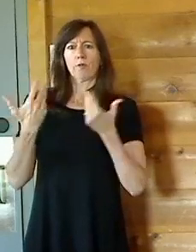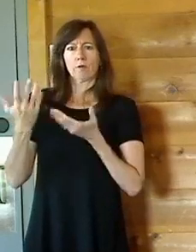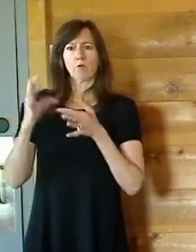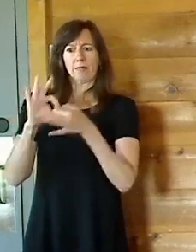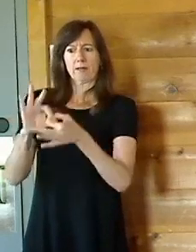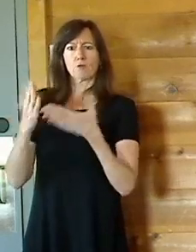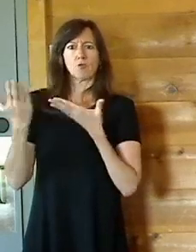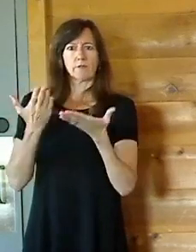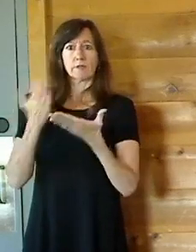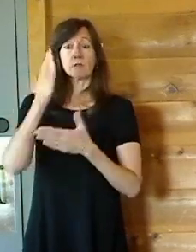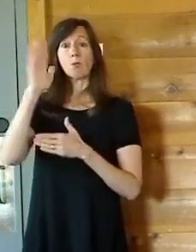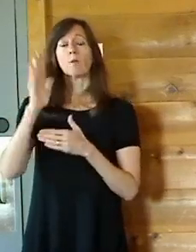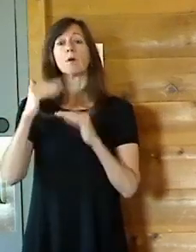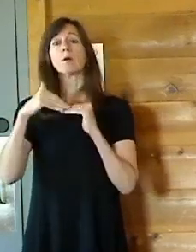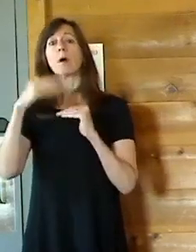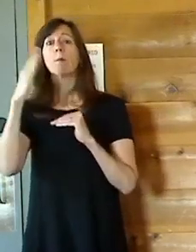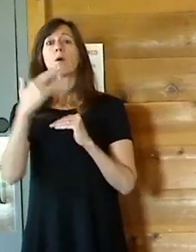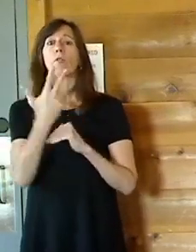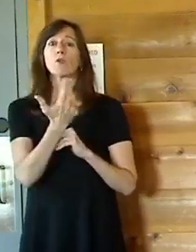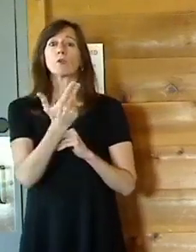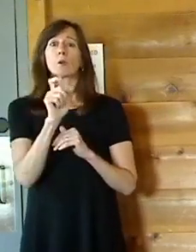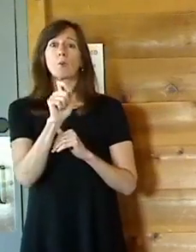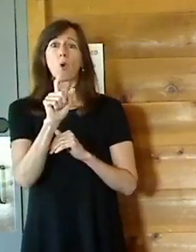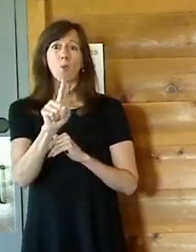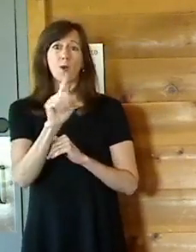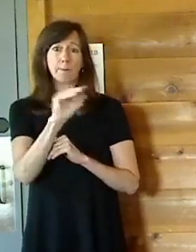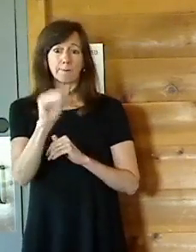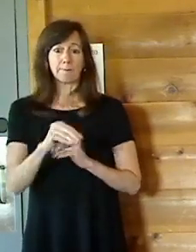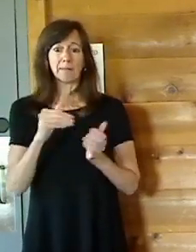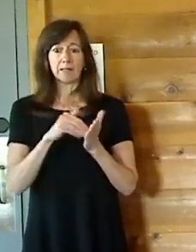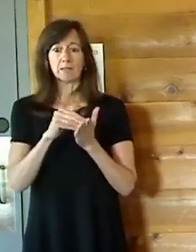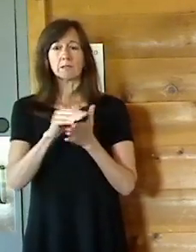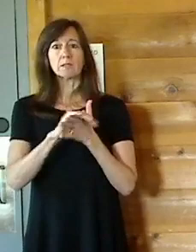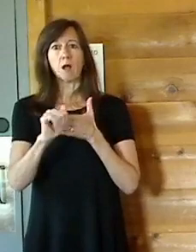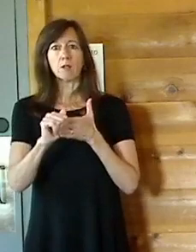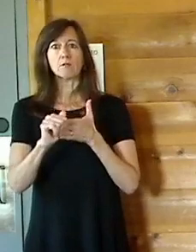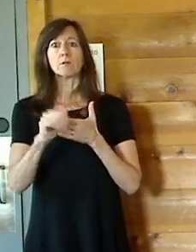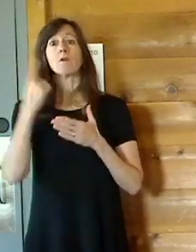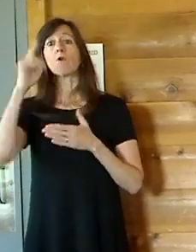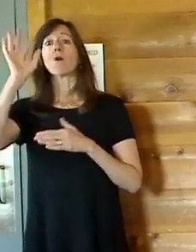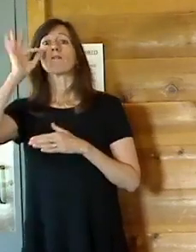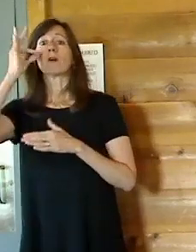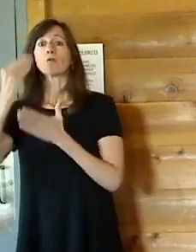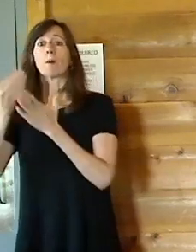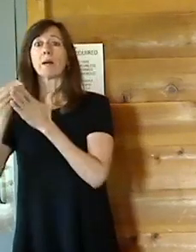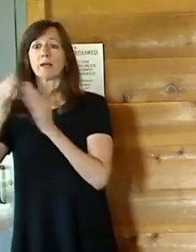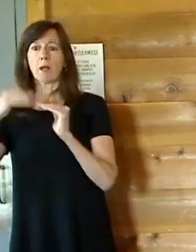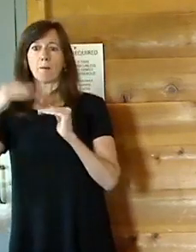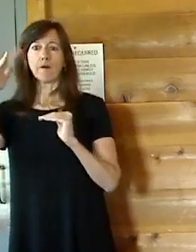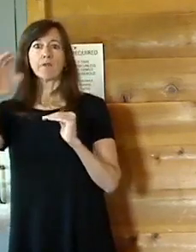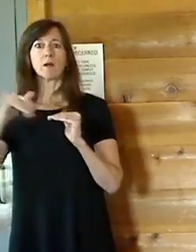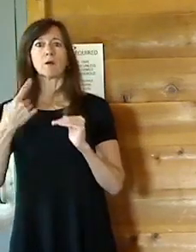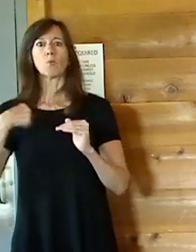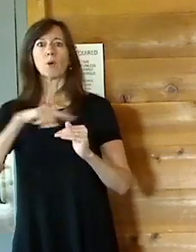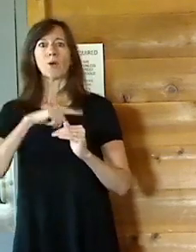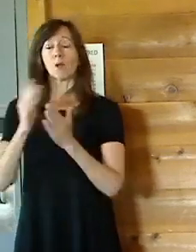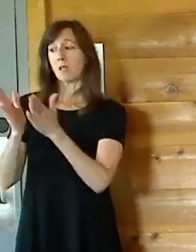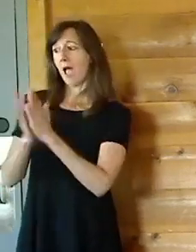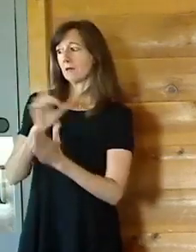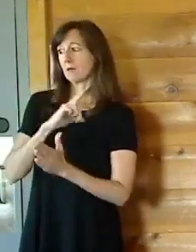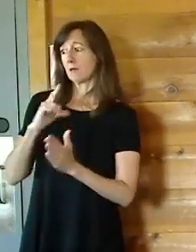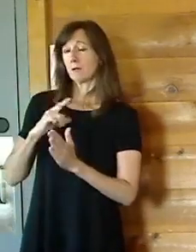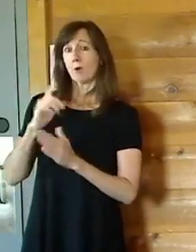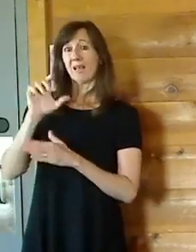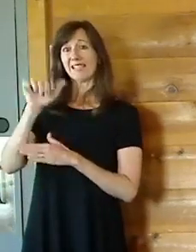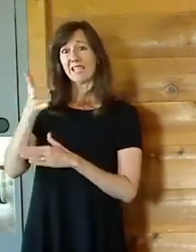And above that $13.1 million in Federal dollars, we're coming before the legislature to ask for 10 of it to be